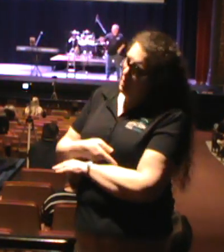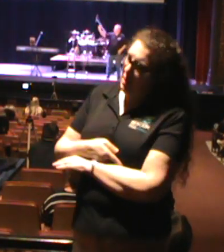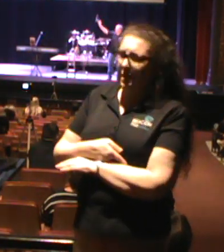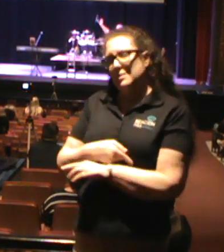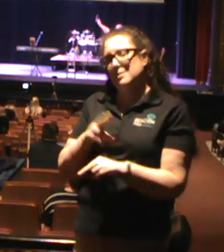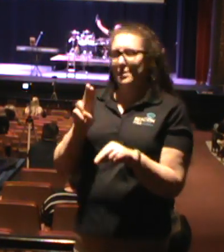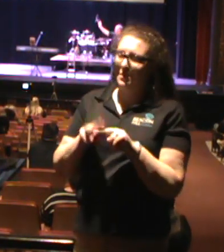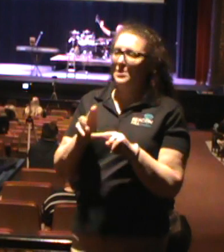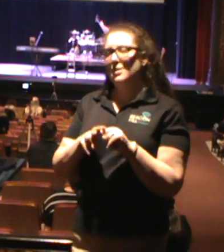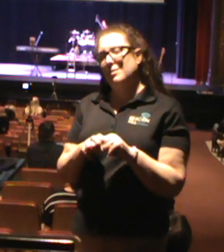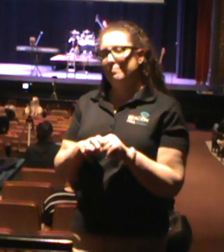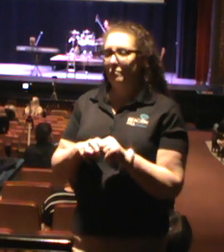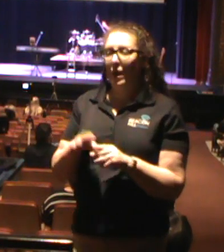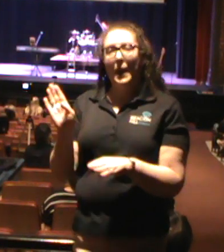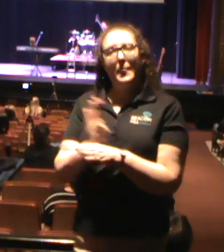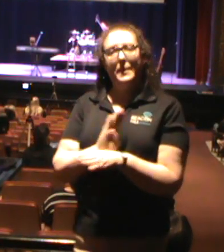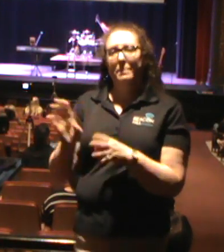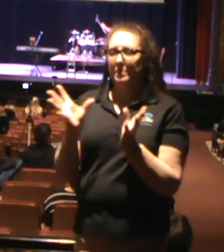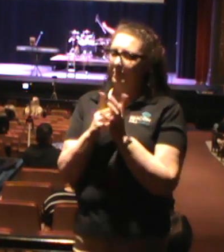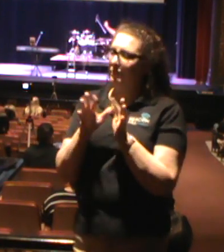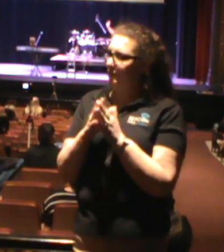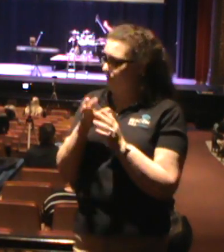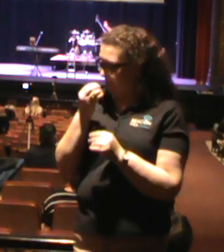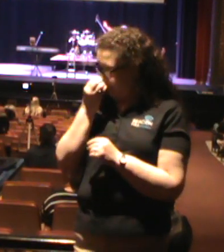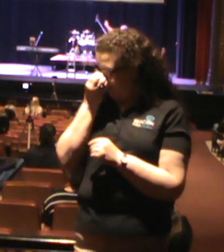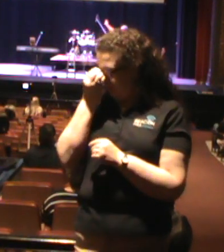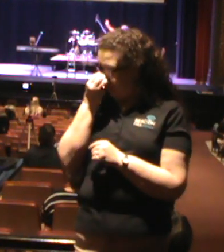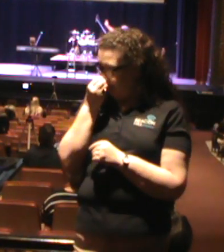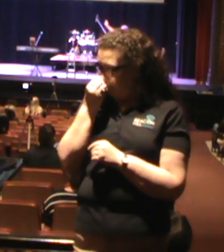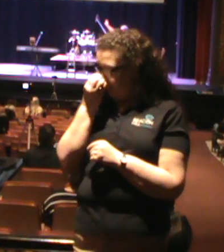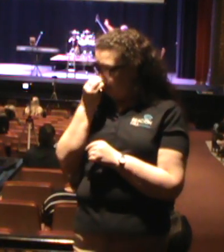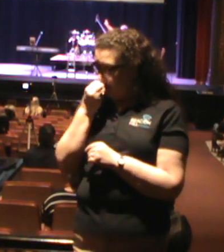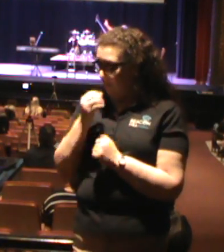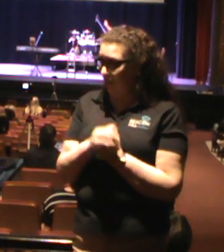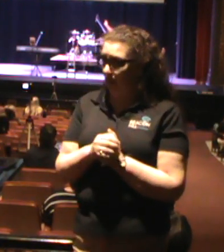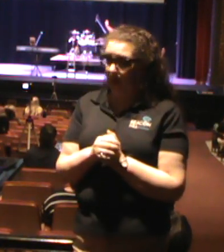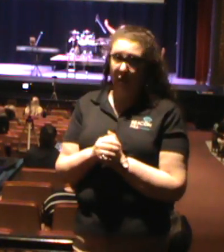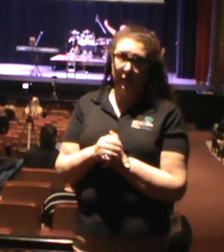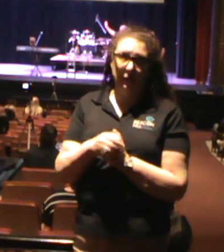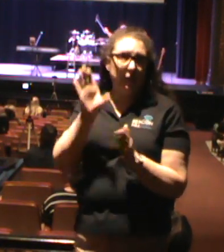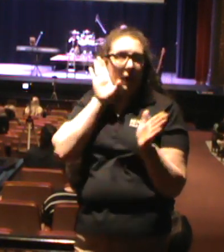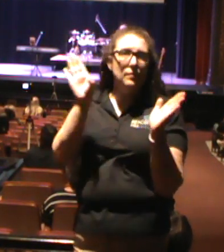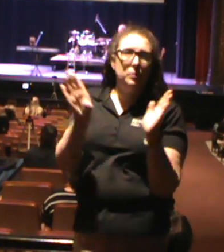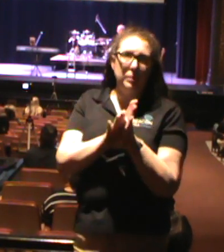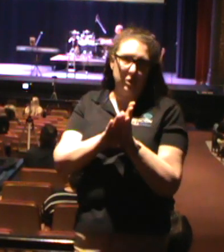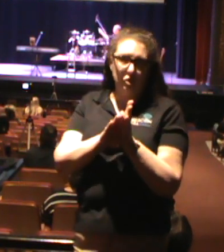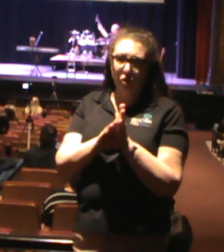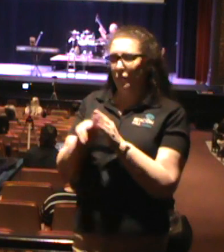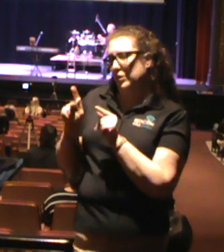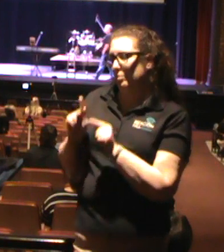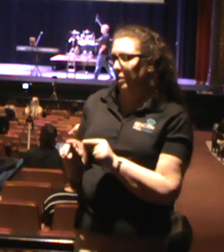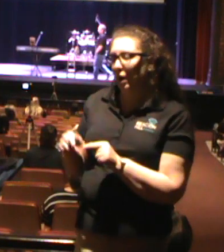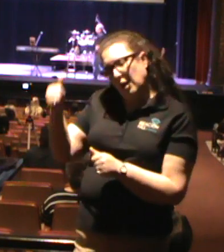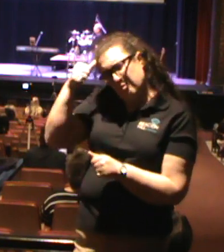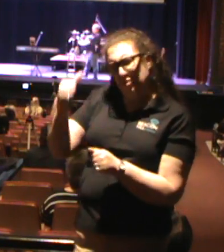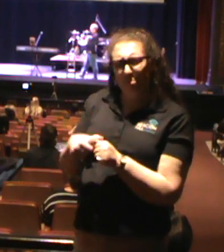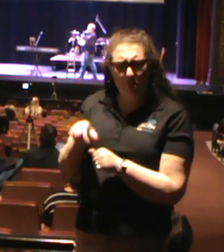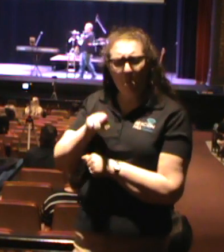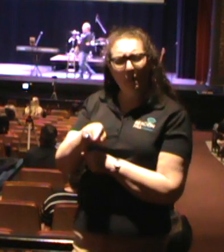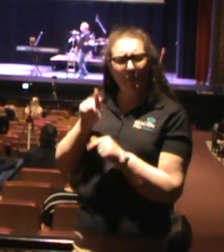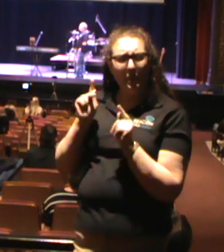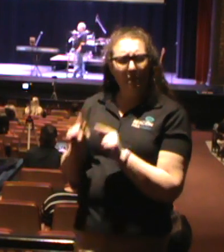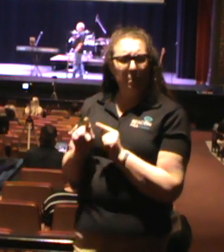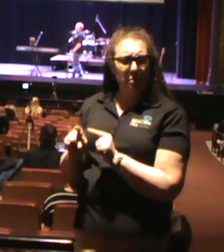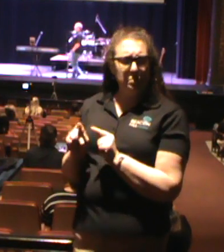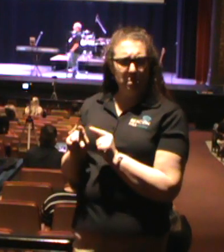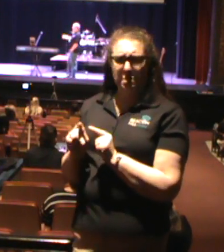business meetings and they have a picture of it. They probably don't, but they have a picture of a tip that's up on the walls. And they go, remember, man, that person paid it